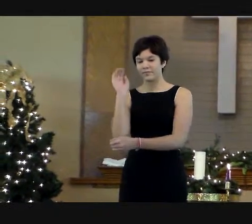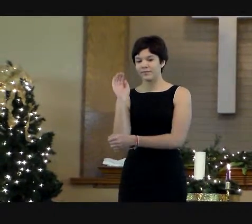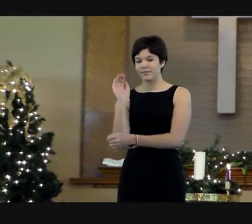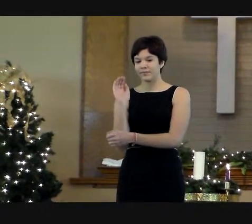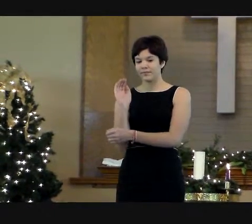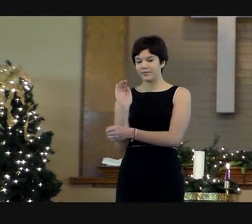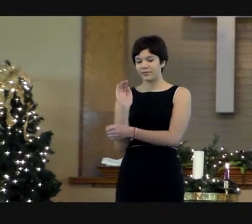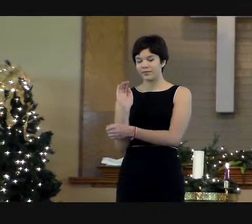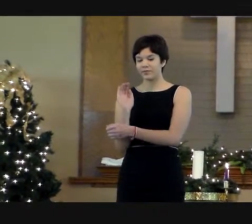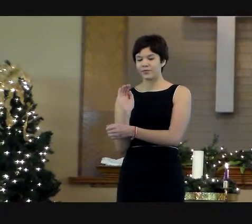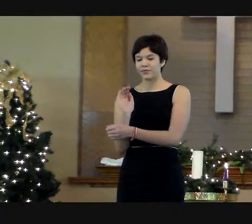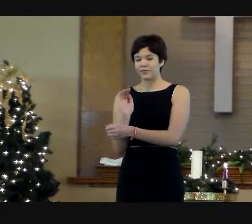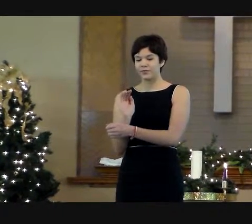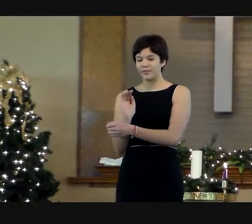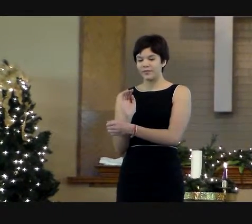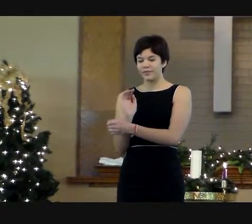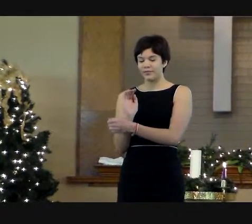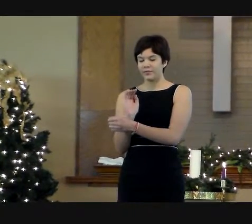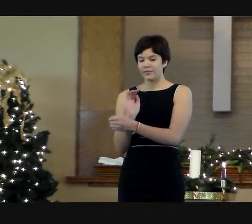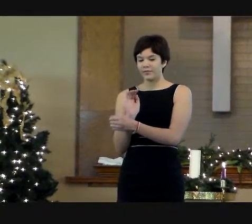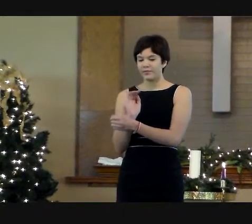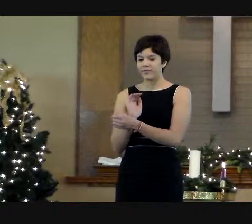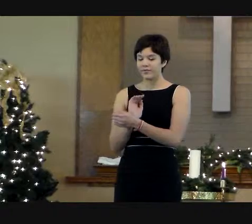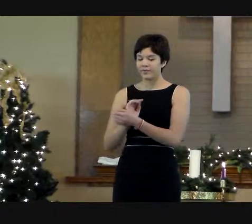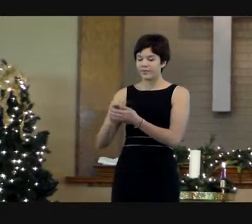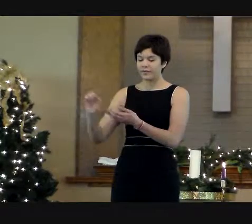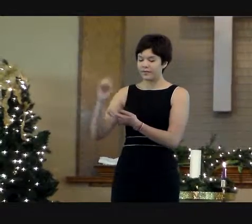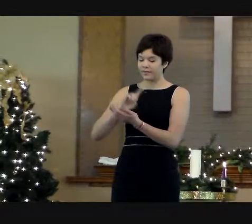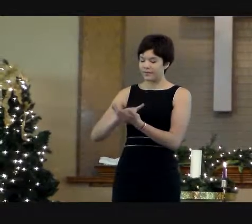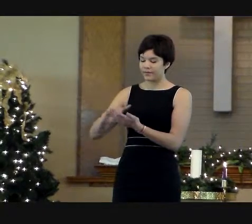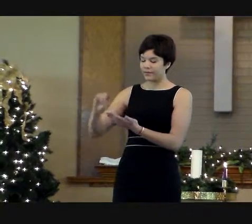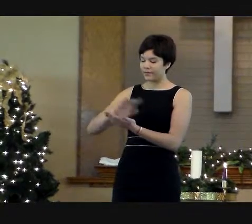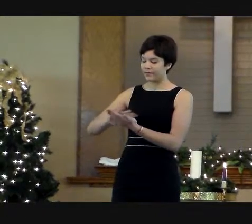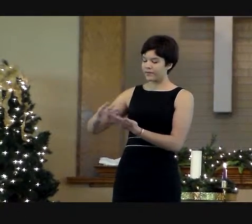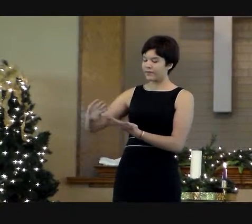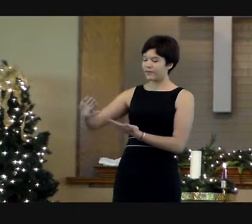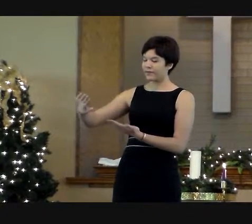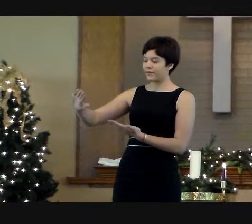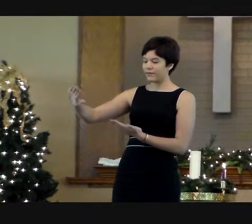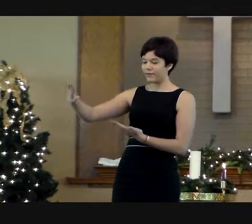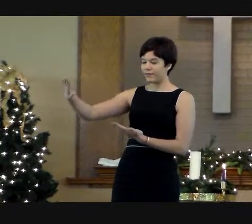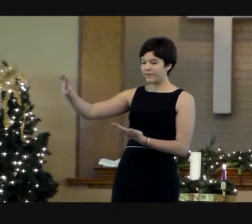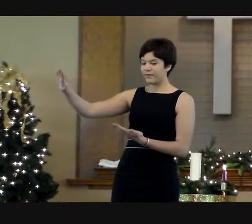holy night, divine,